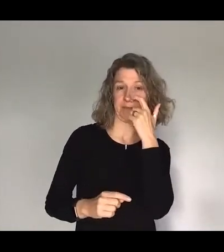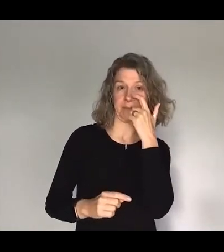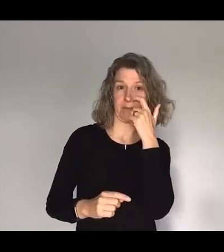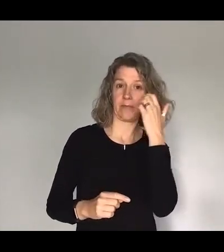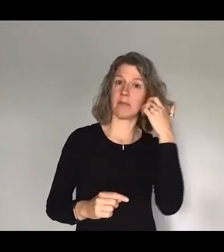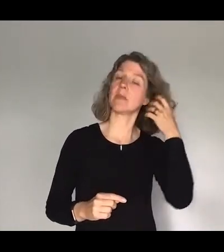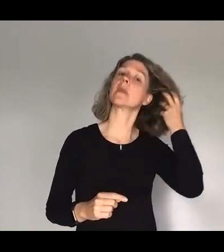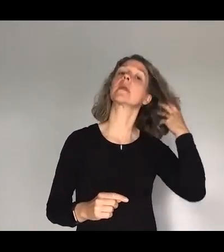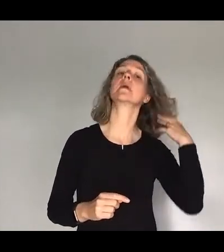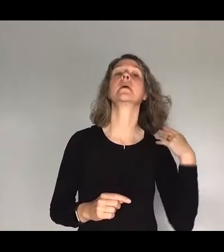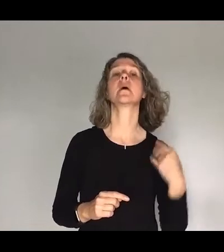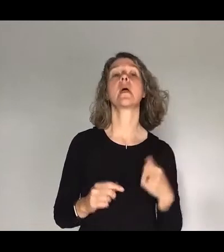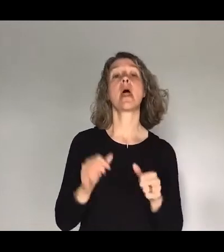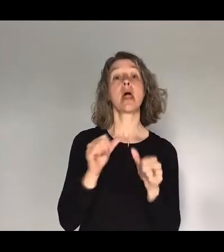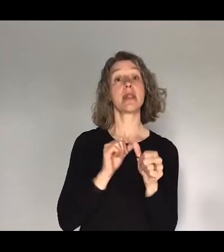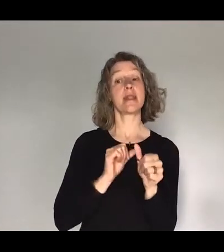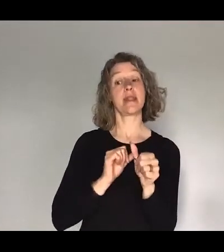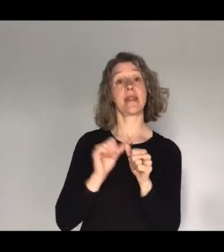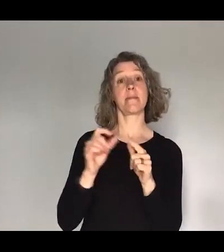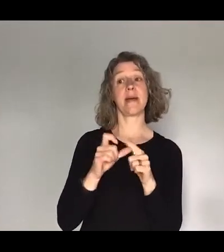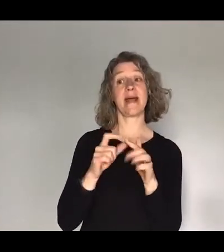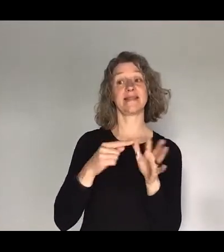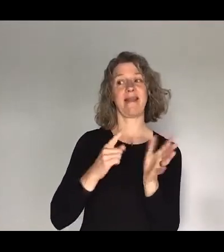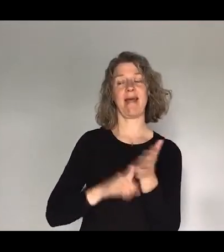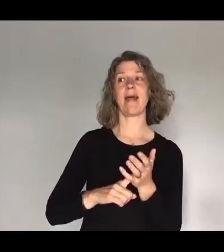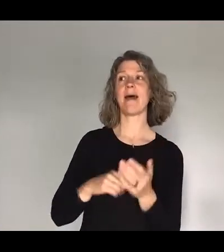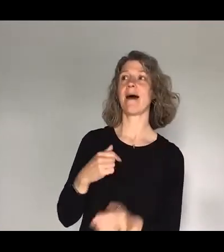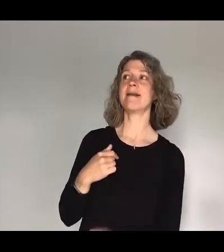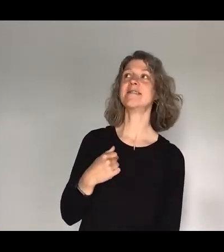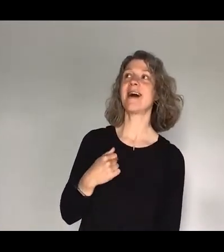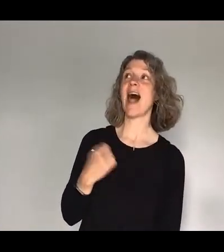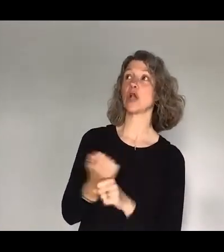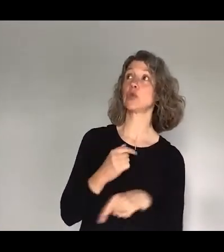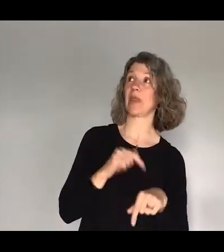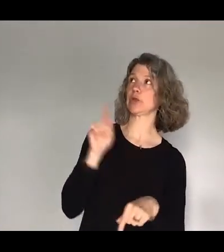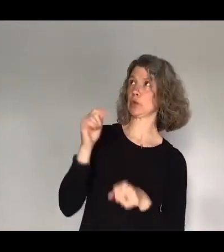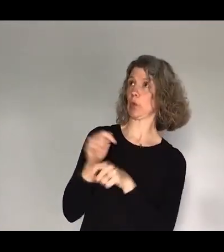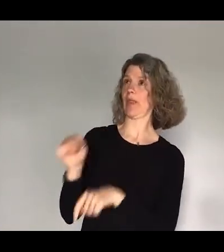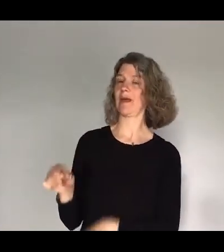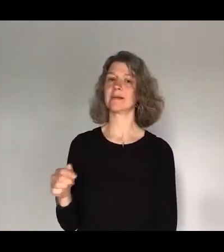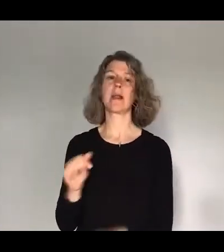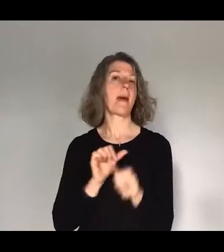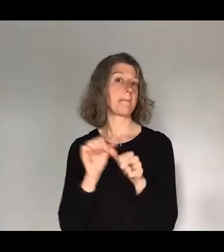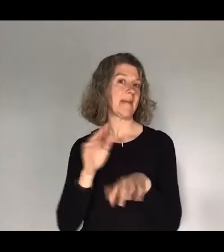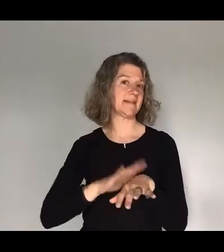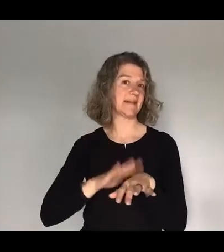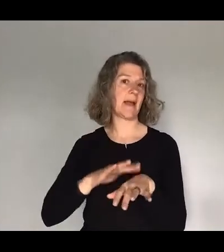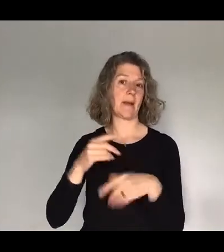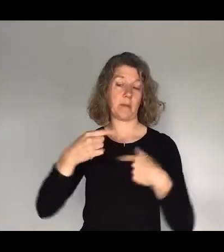The best deal I ever made with my mum was when I was about 13 years old we went up to Nottingham which is where our extended family are and